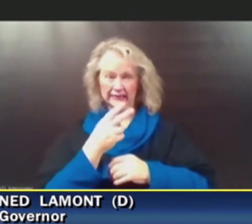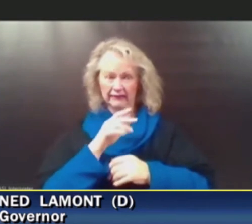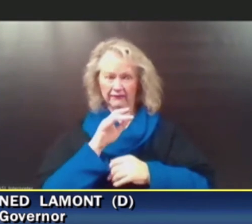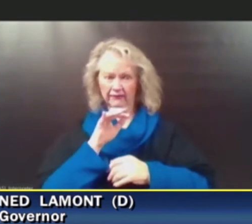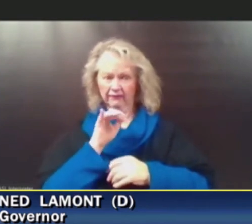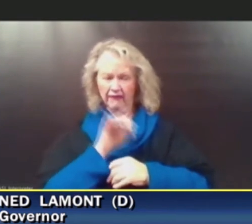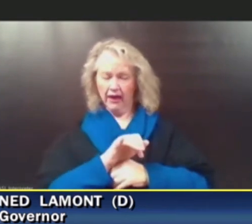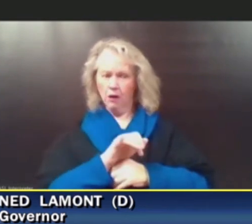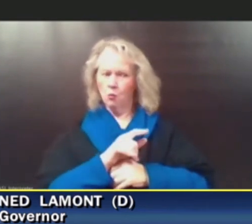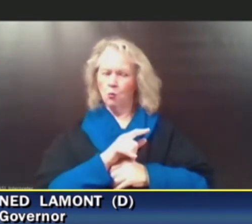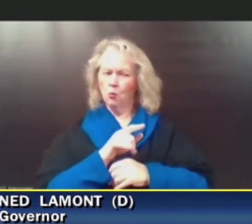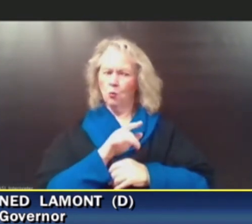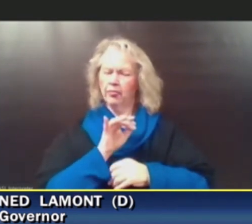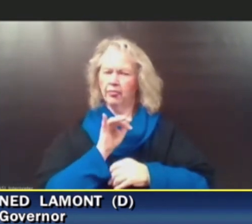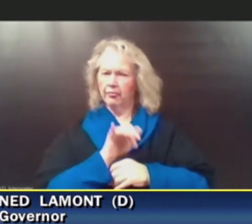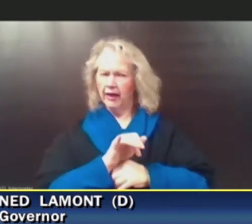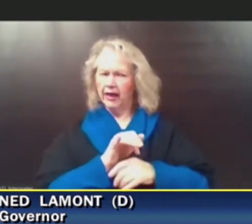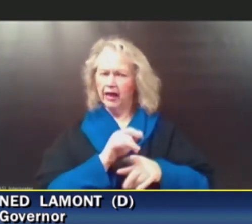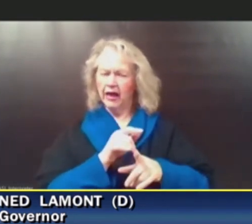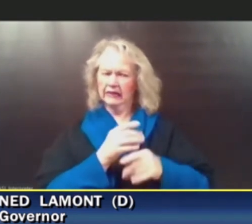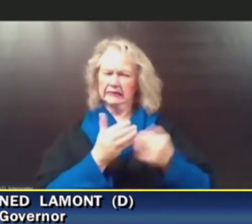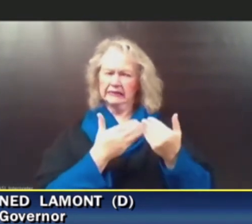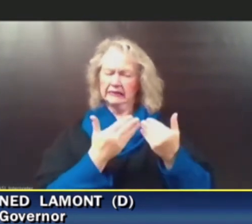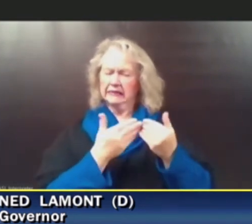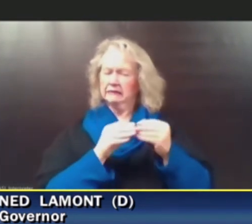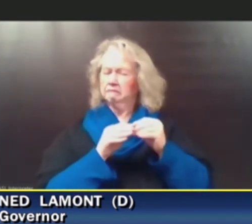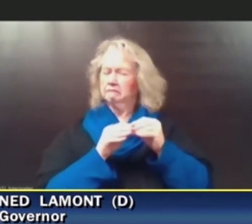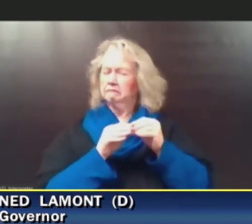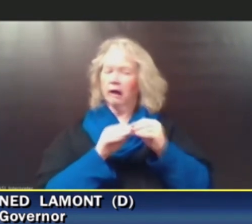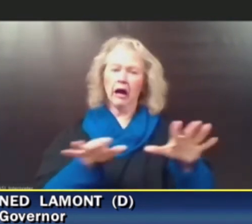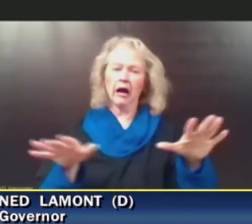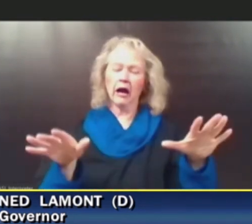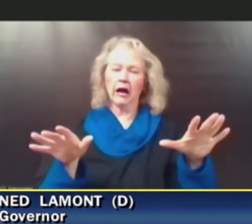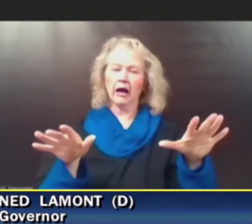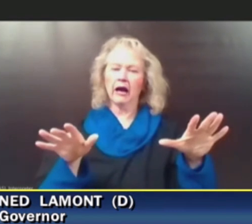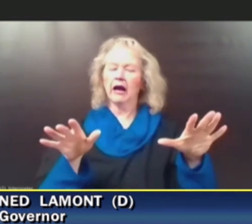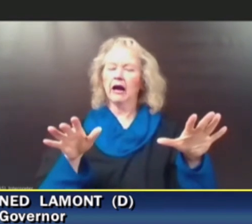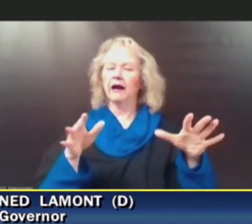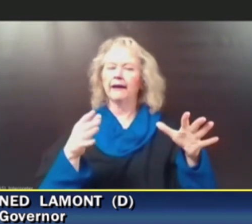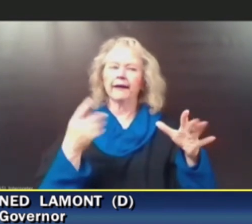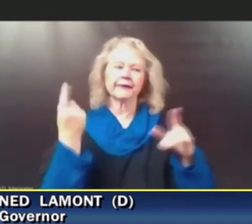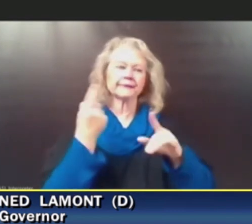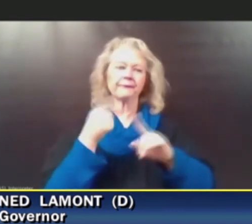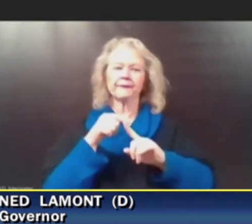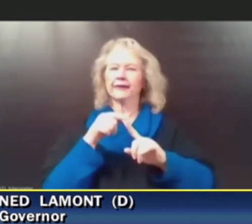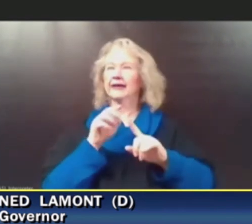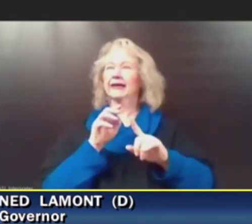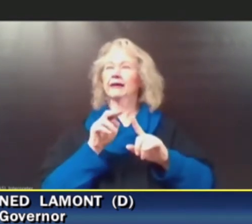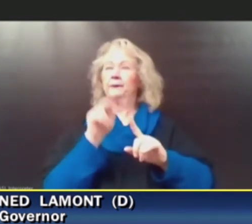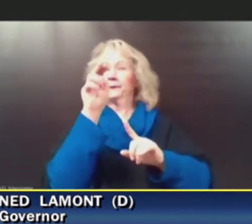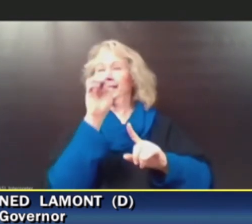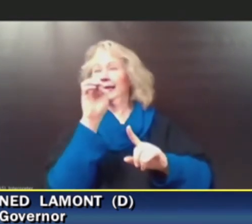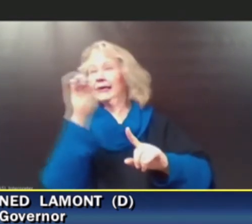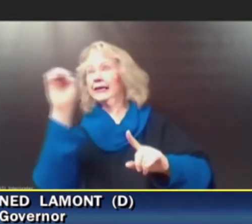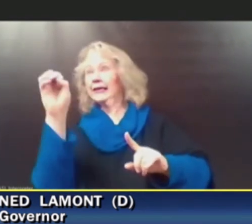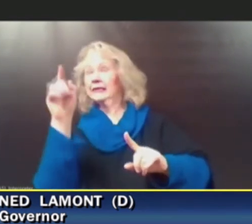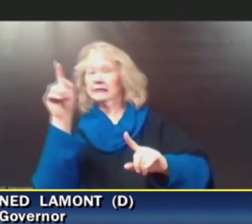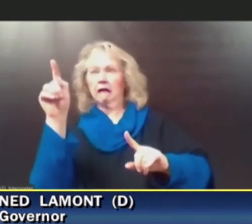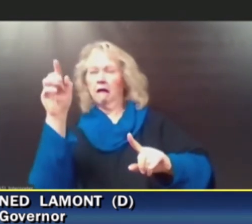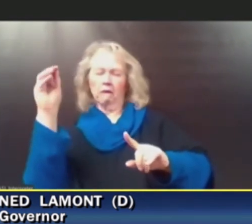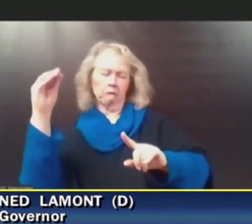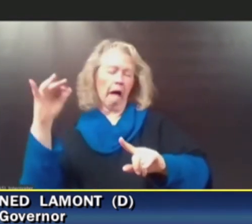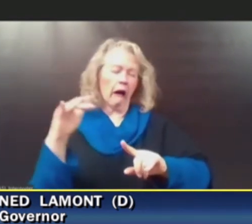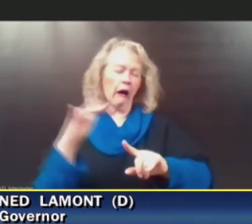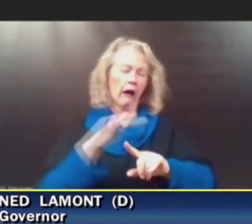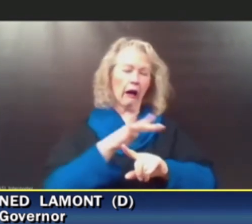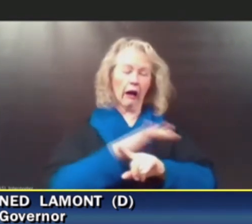like there was a possibility for real community spread, that something happened and comfort can also impact other parts of the state in